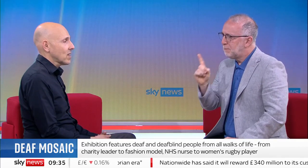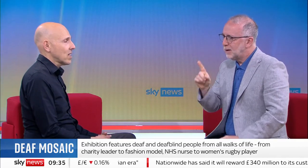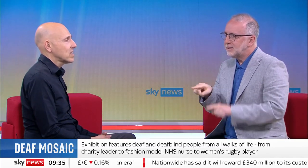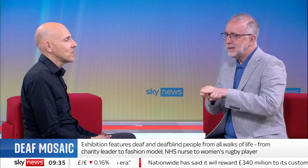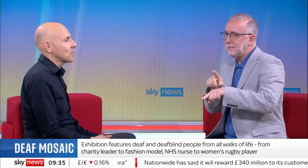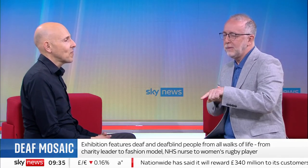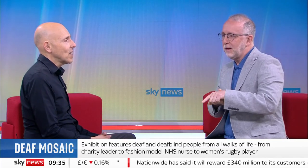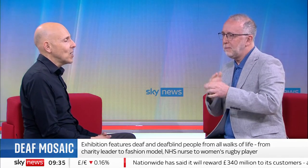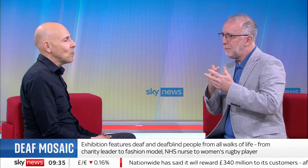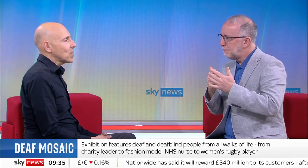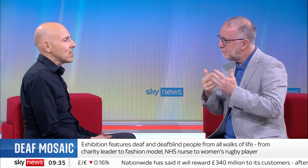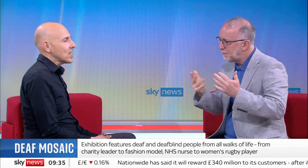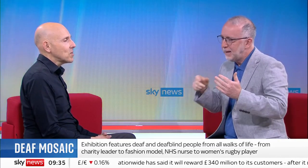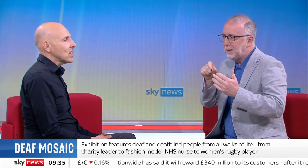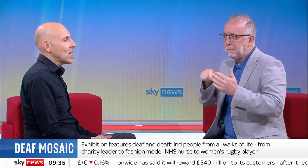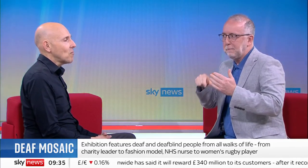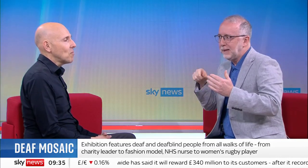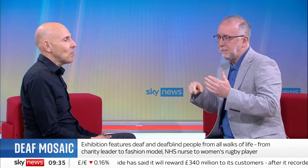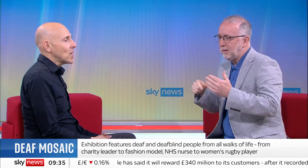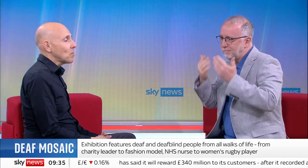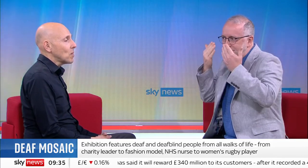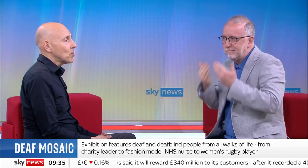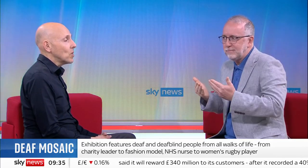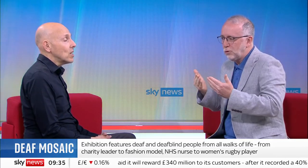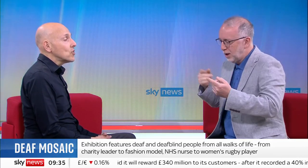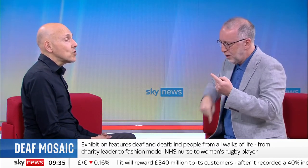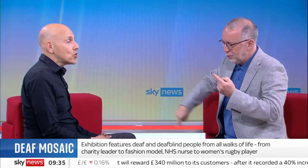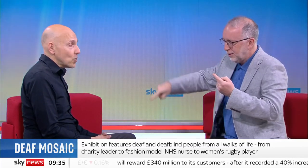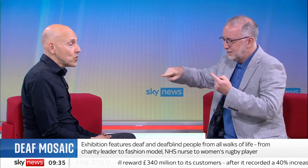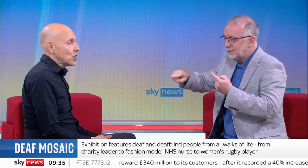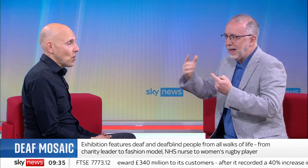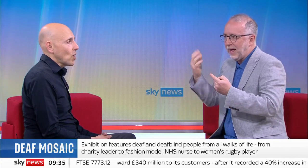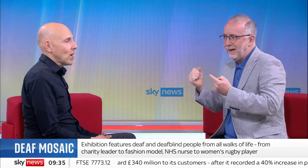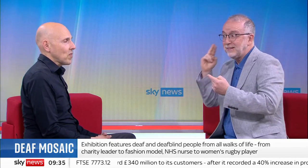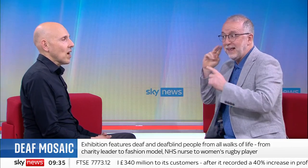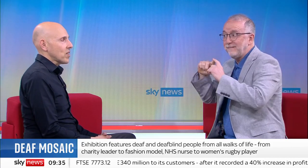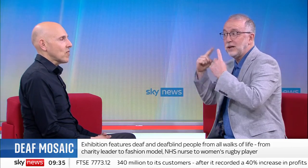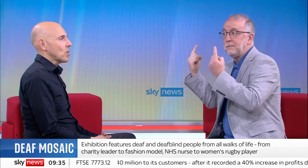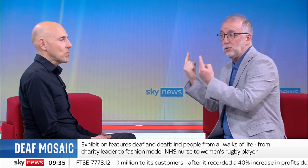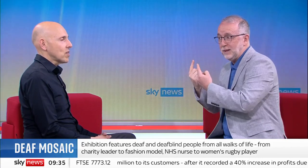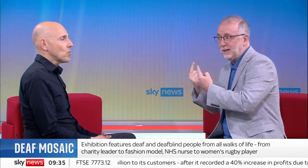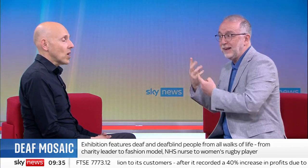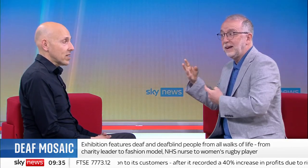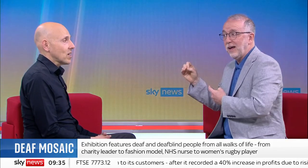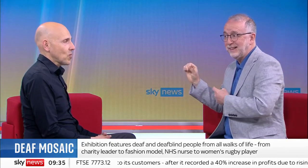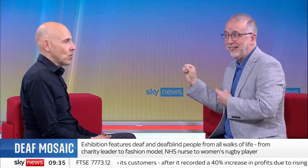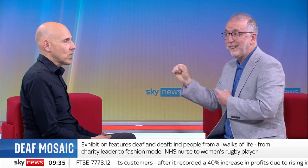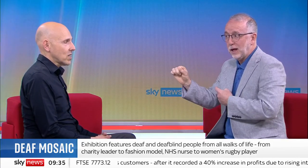that. But at the same time, many people don't know about the other deaf people in the wider deaf community.